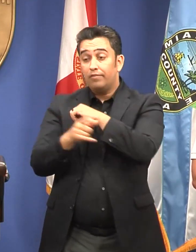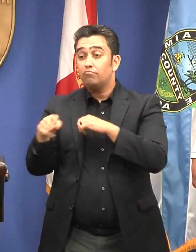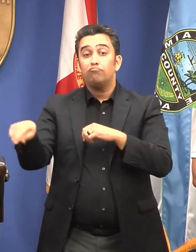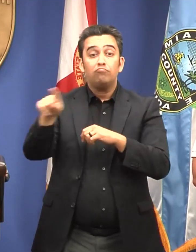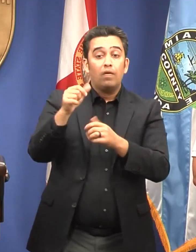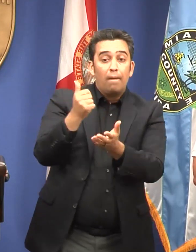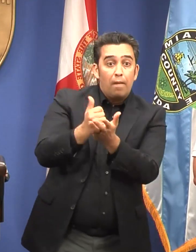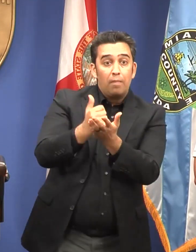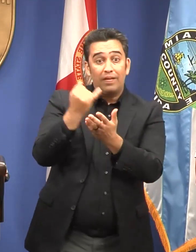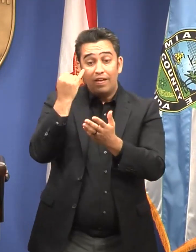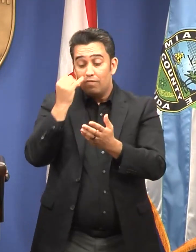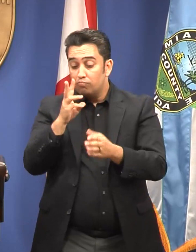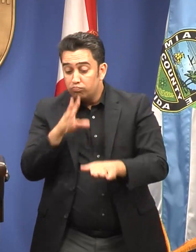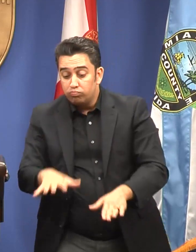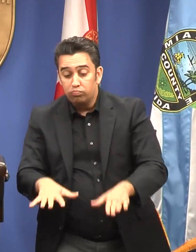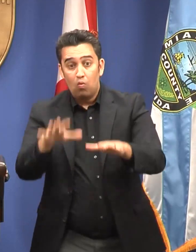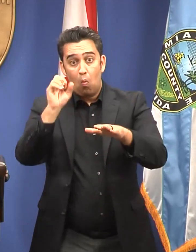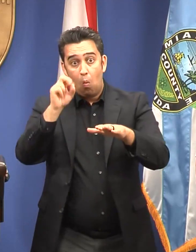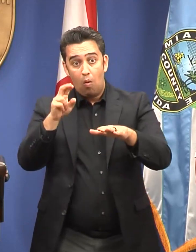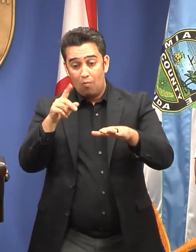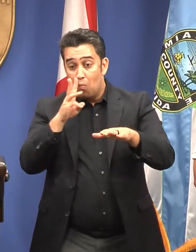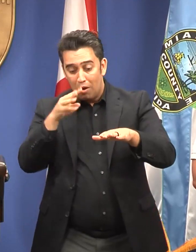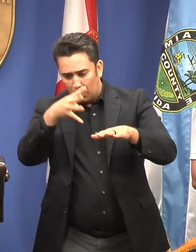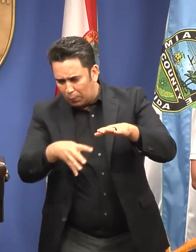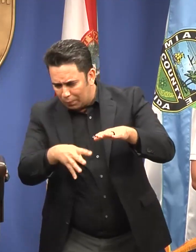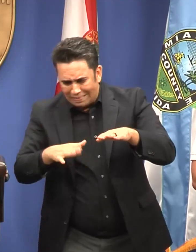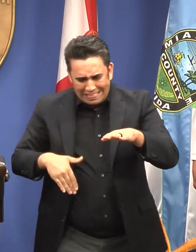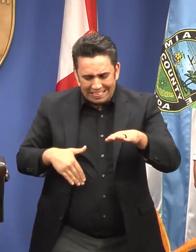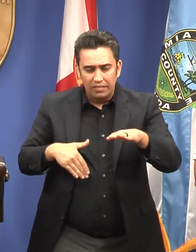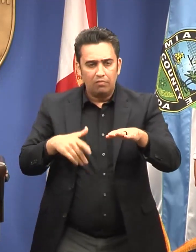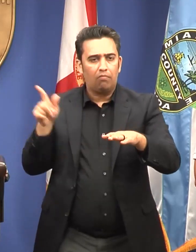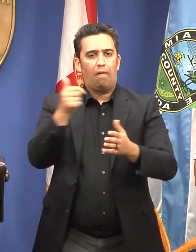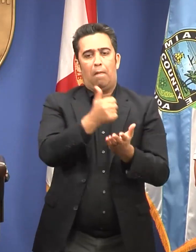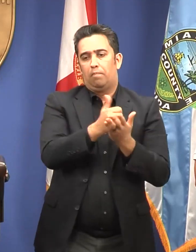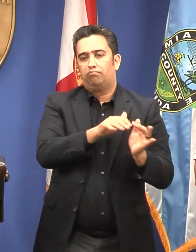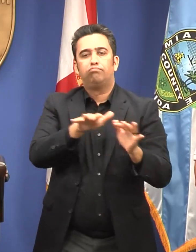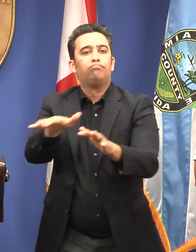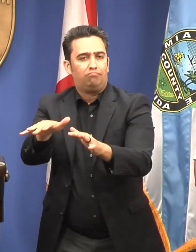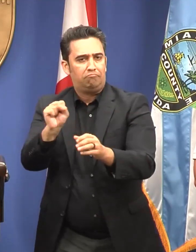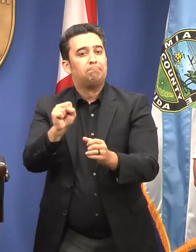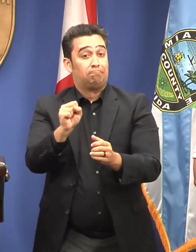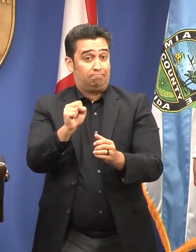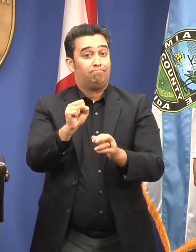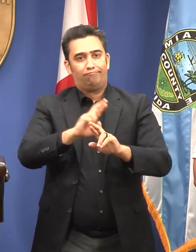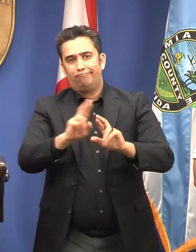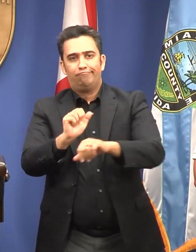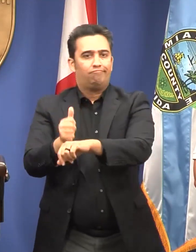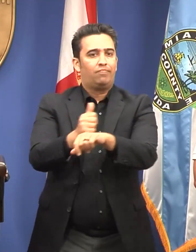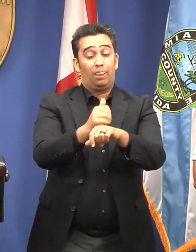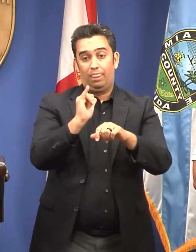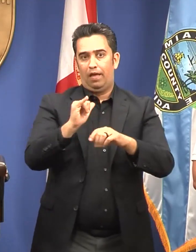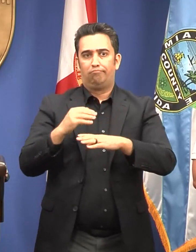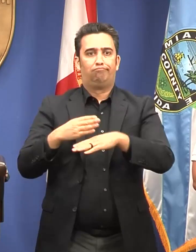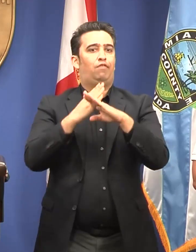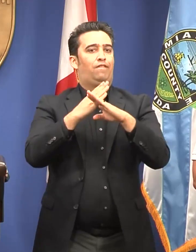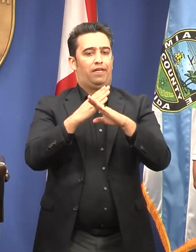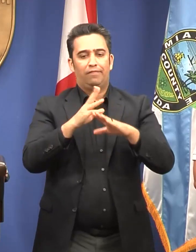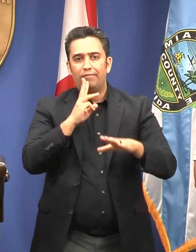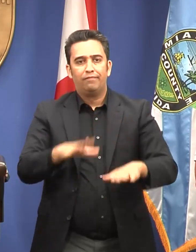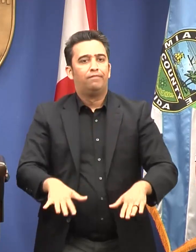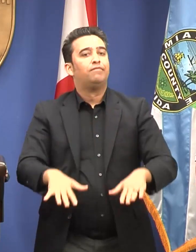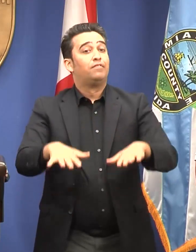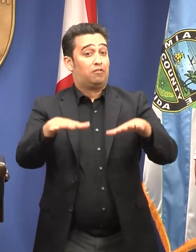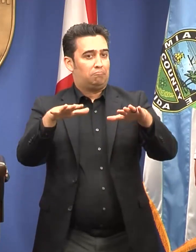help with draining flooded areas as needed, and we have been able to really prevent flooding incidents